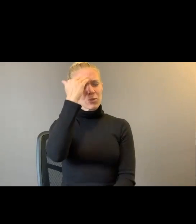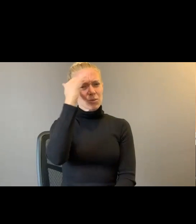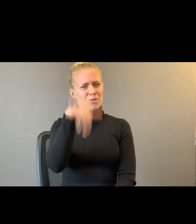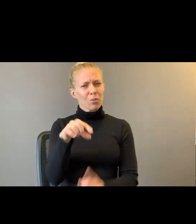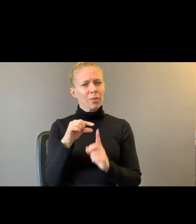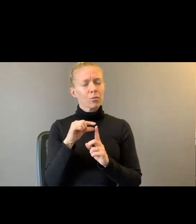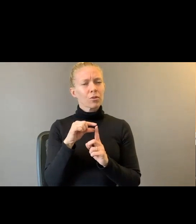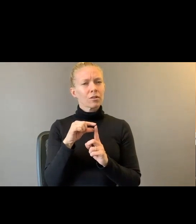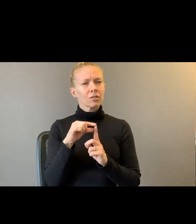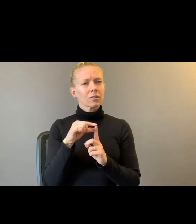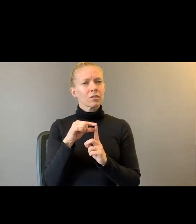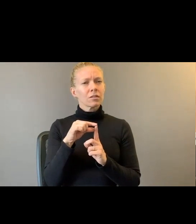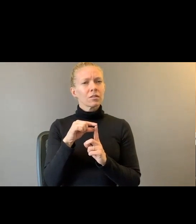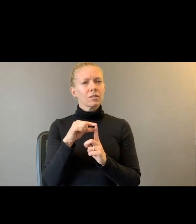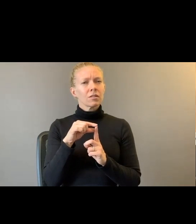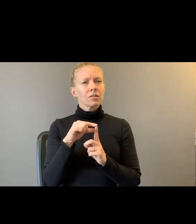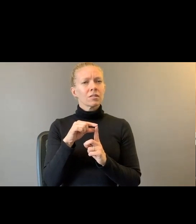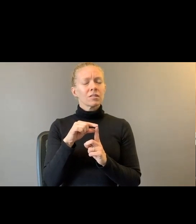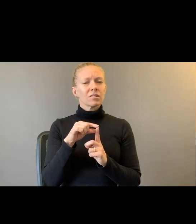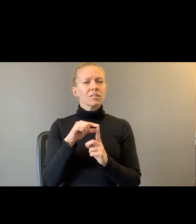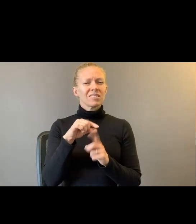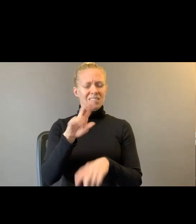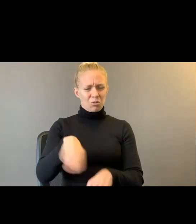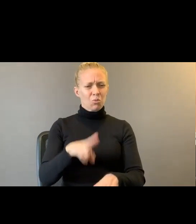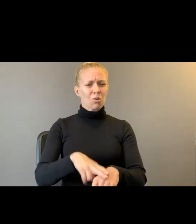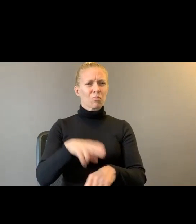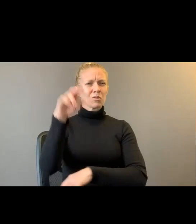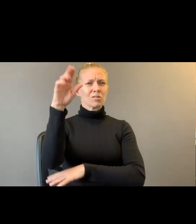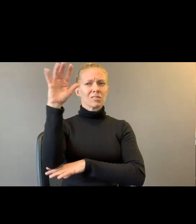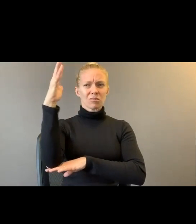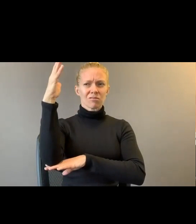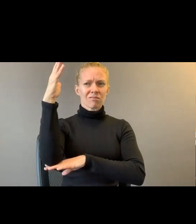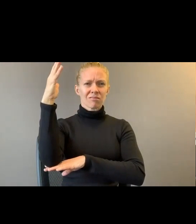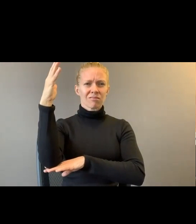Is it normal to hang from a tree? Wow. That came back.